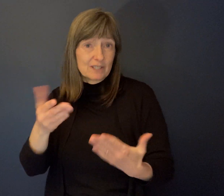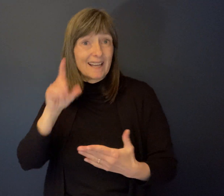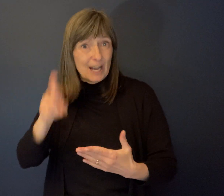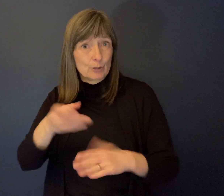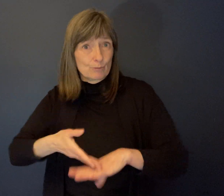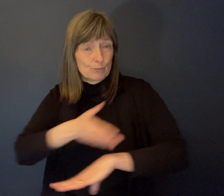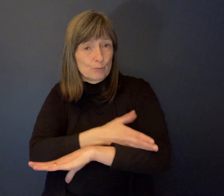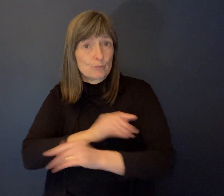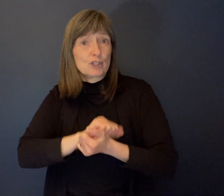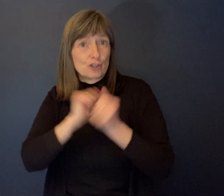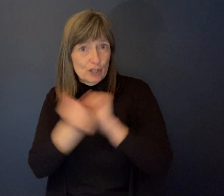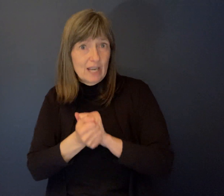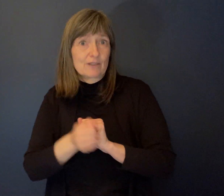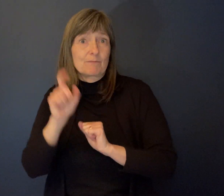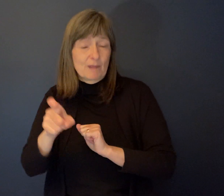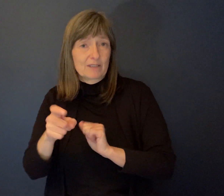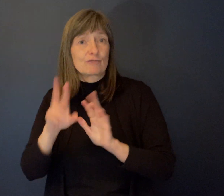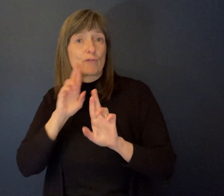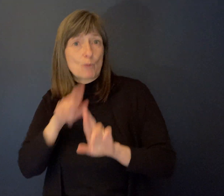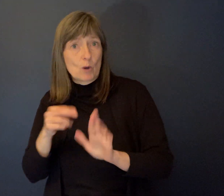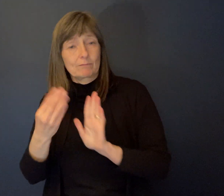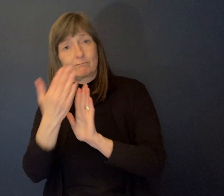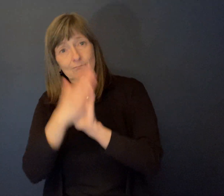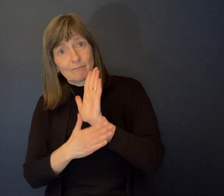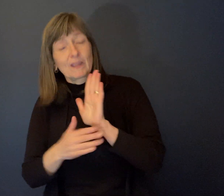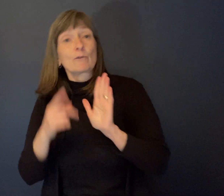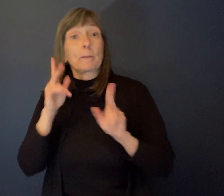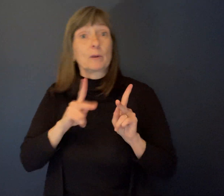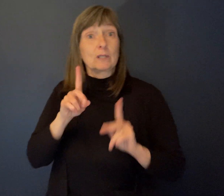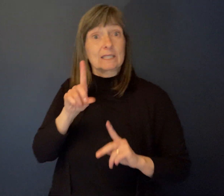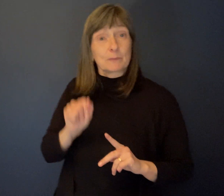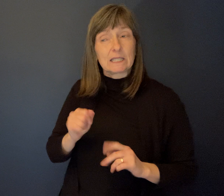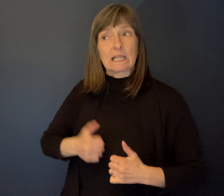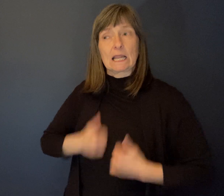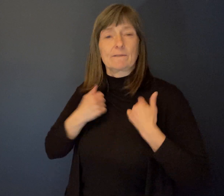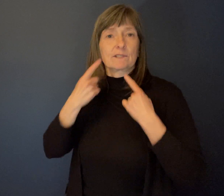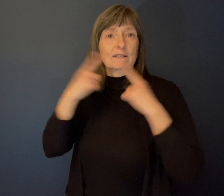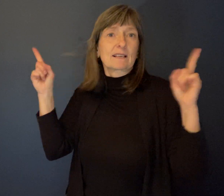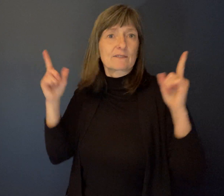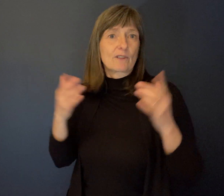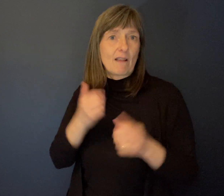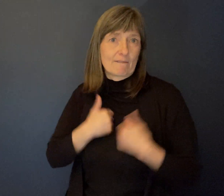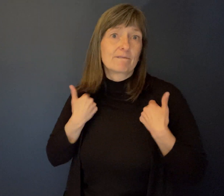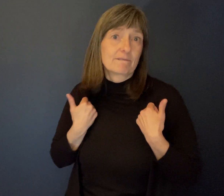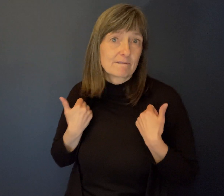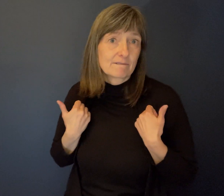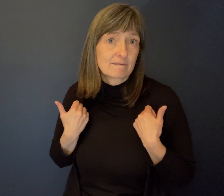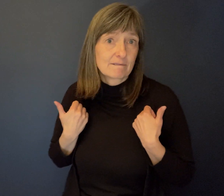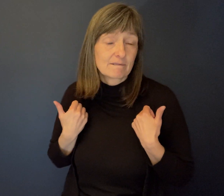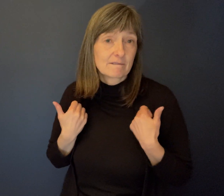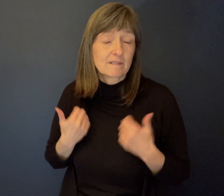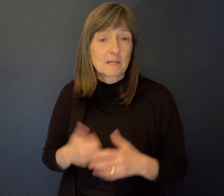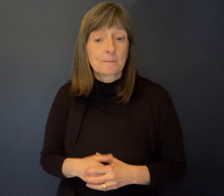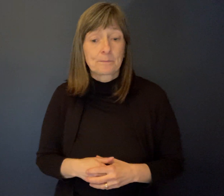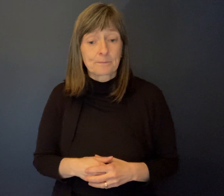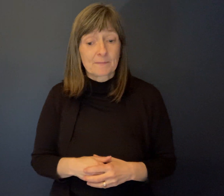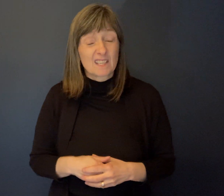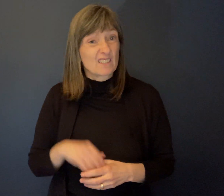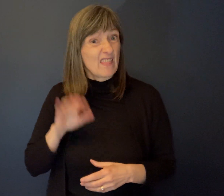to be improved. So people with disabilities could live successful and adequate lives. Um, so we have the cornerstone as far as